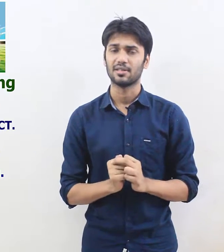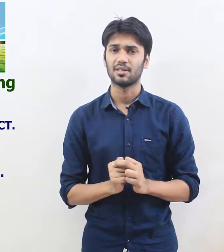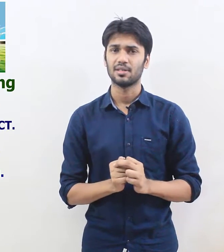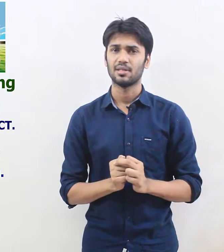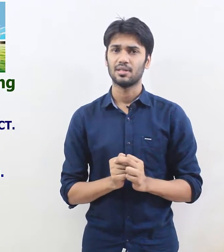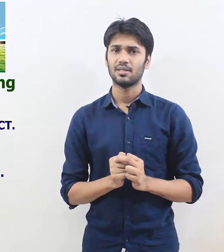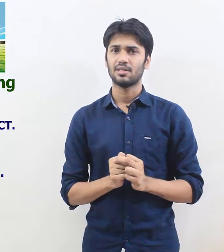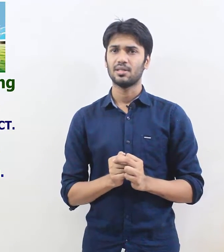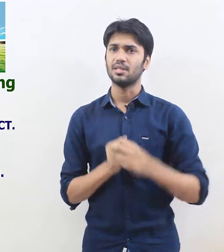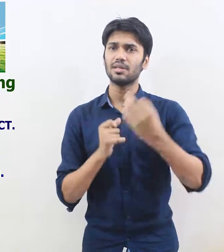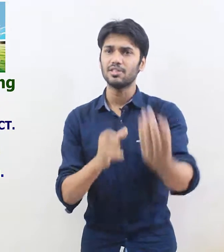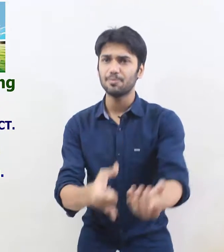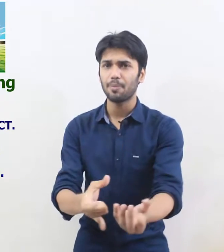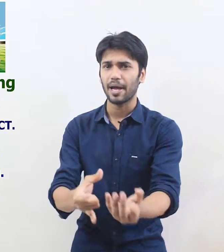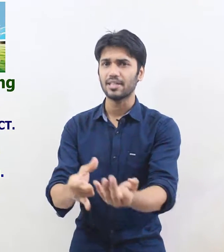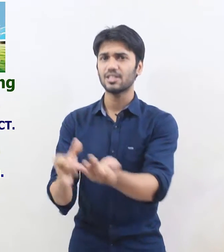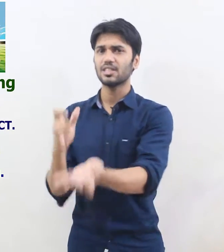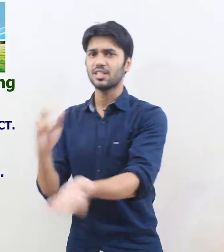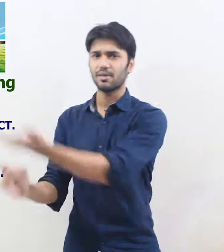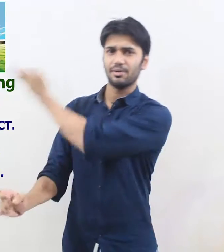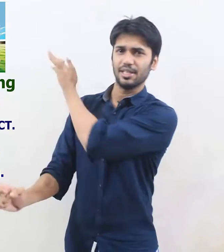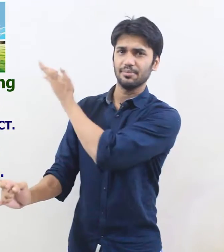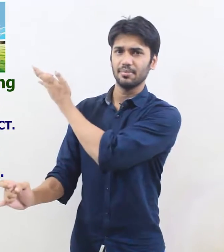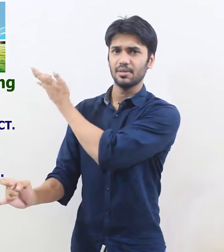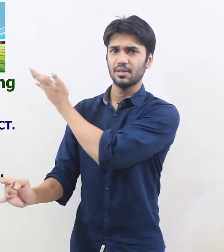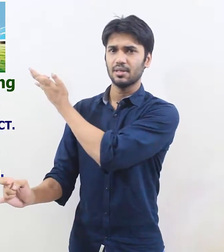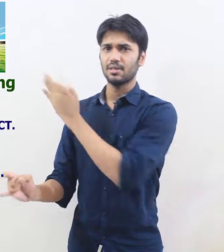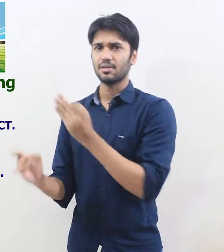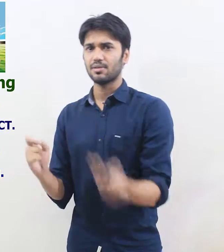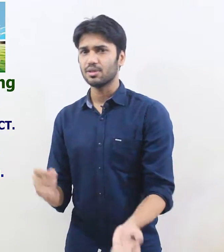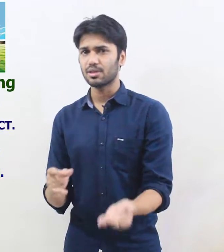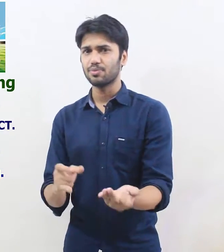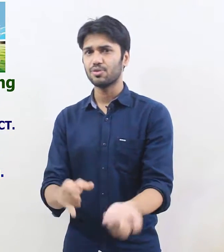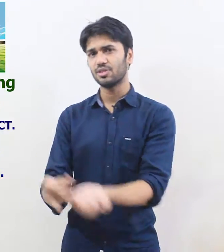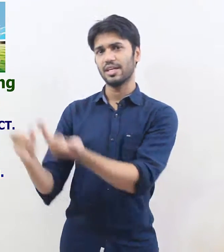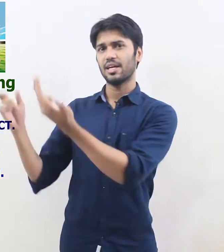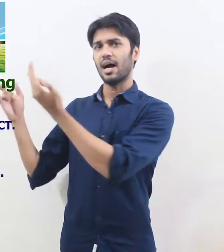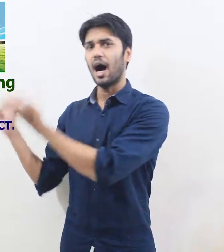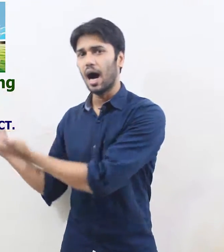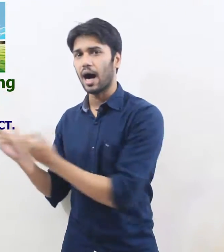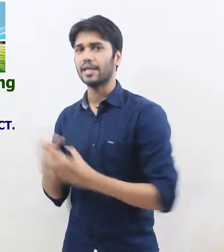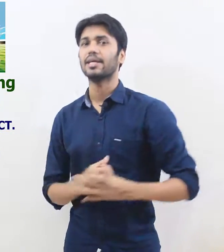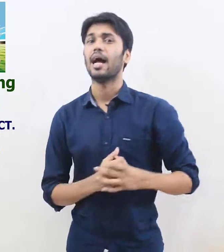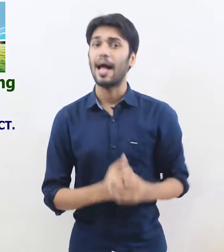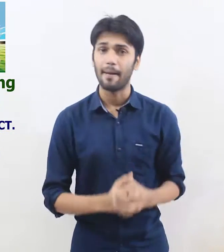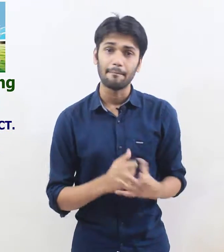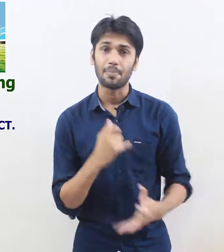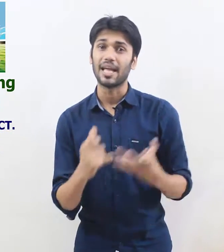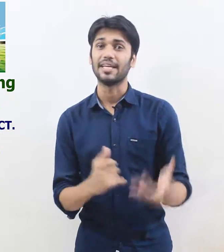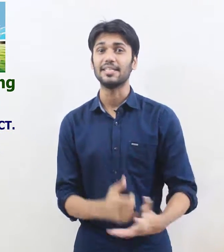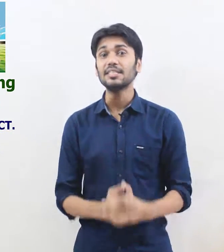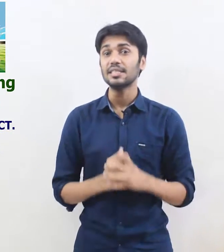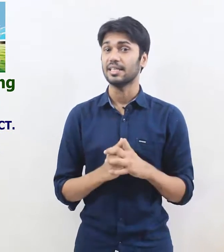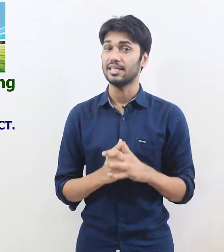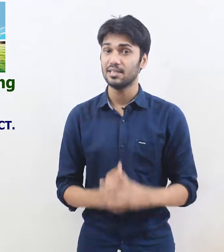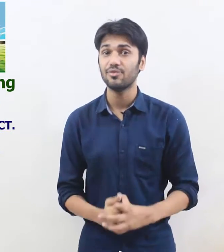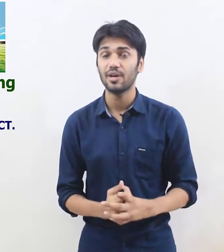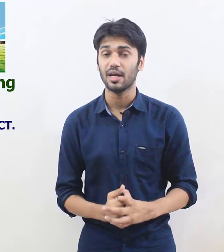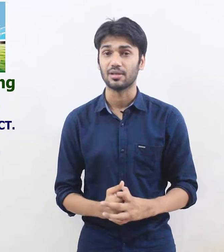you can replace Karim you can replace put say I am playing in the